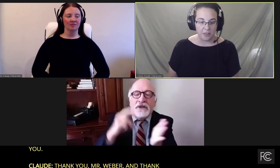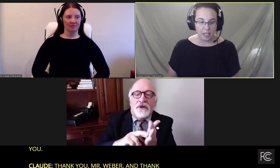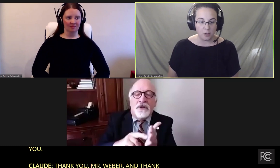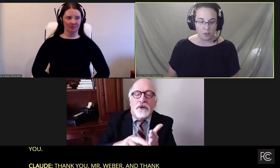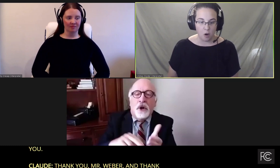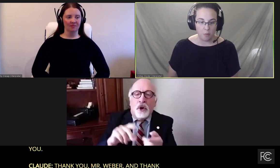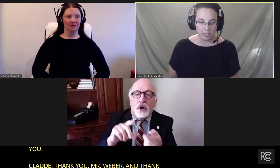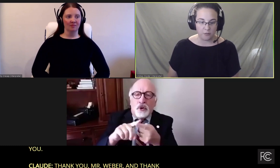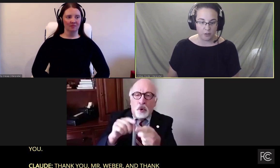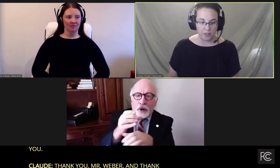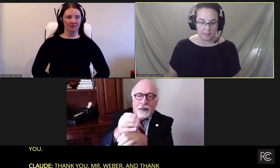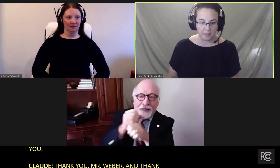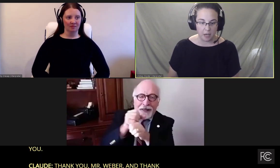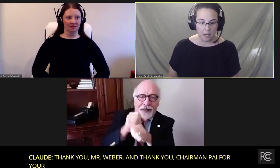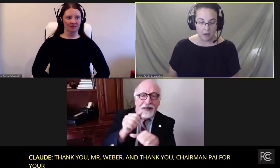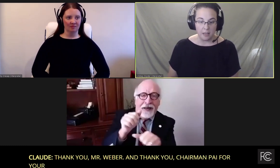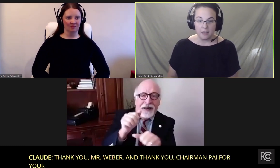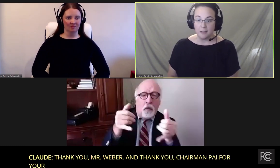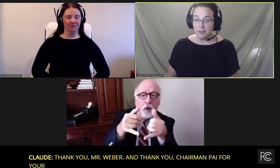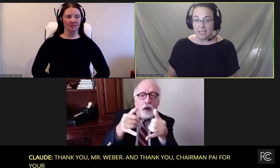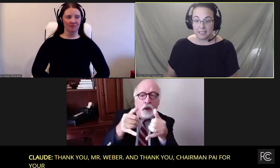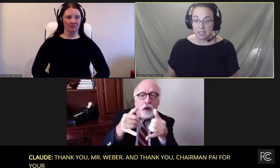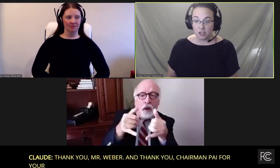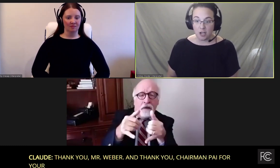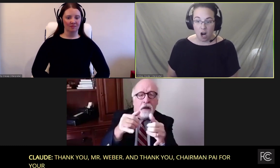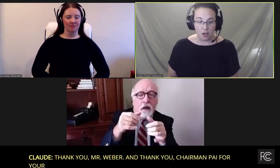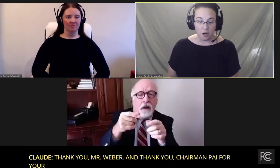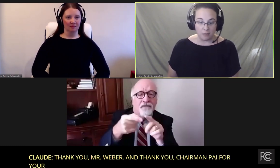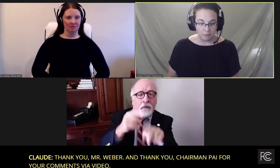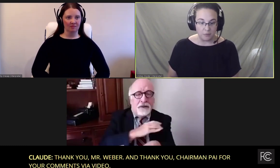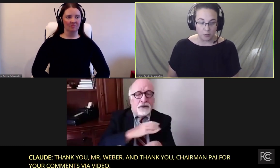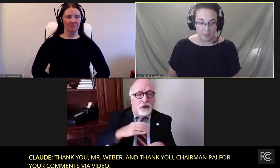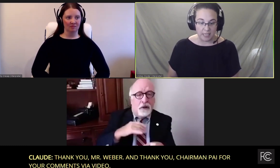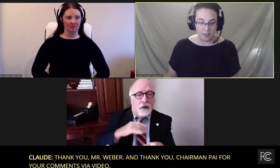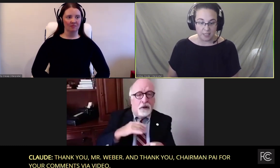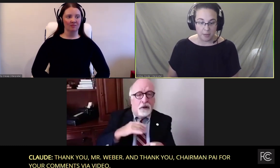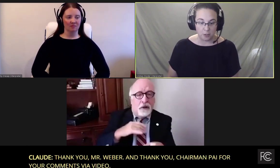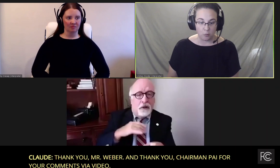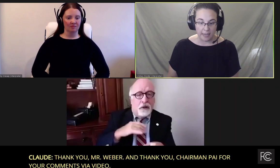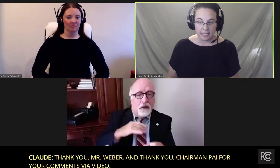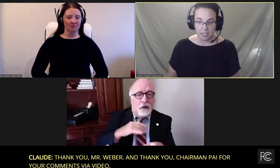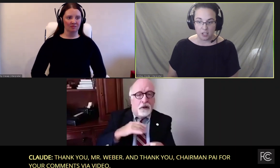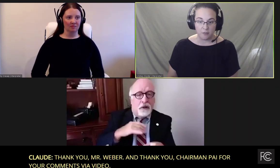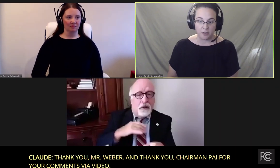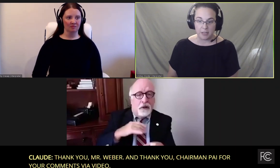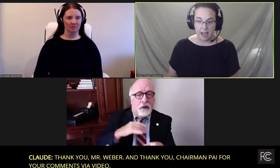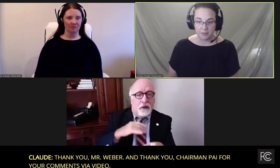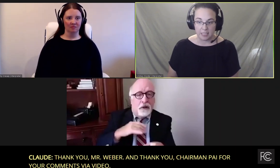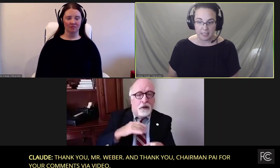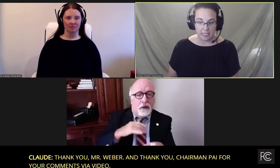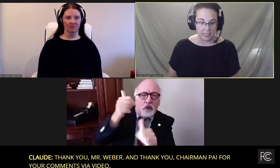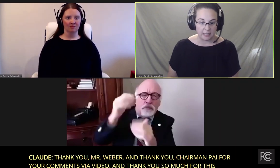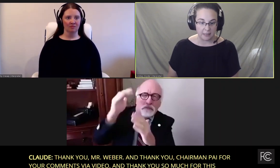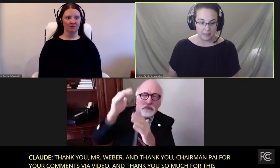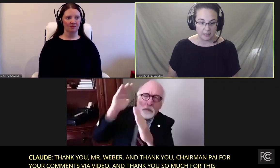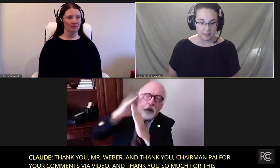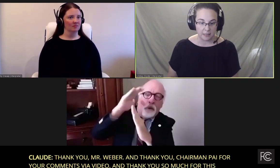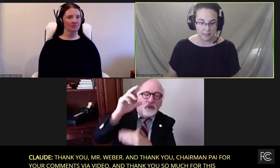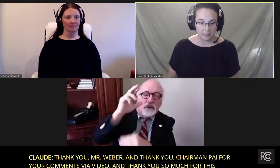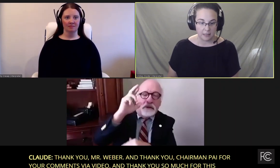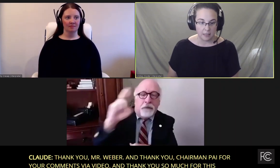And thank you so much for this. It's such an honor to receive this special recognition from the FCC.